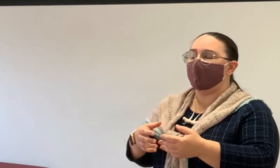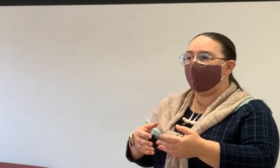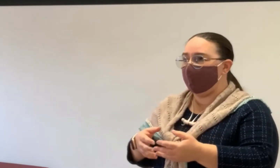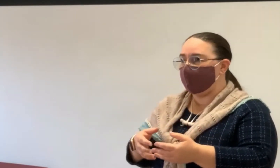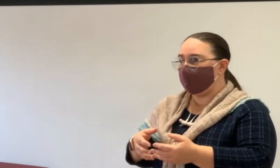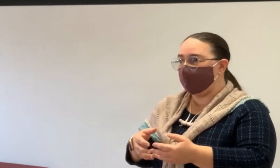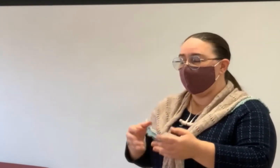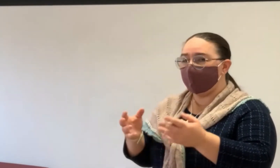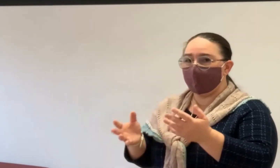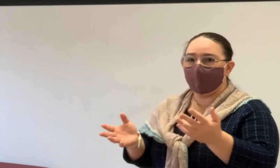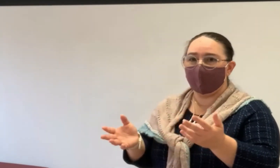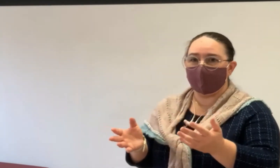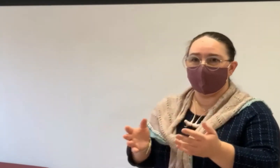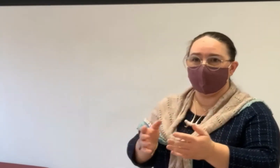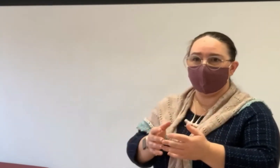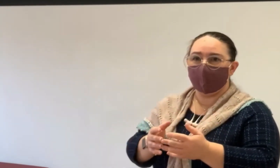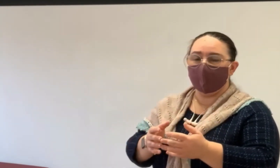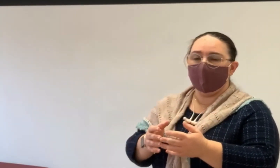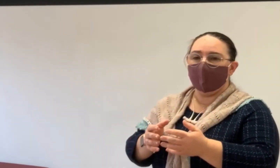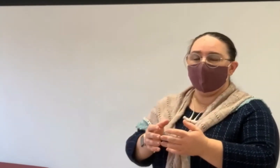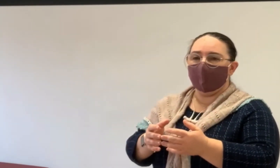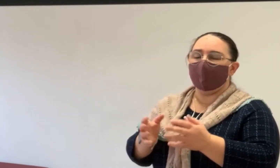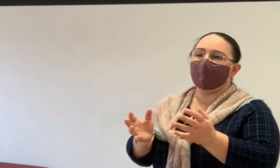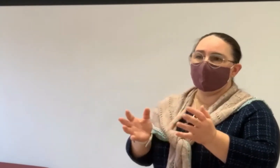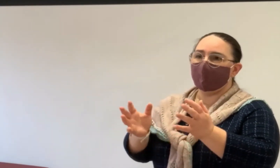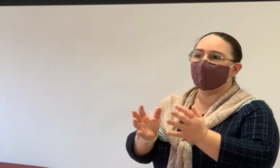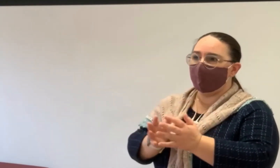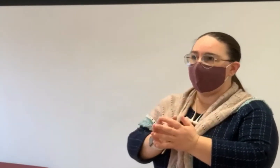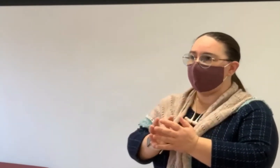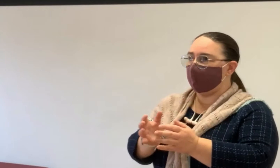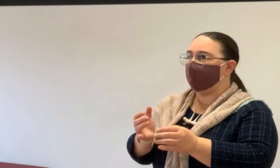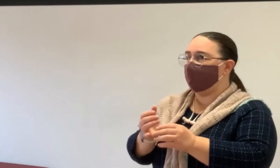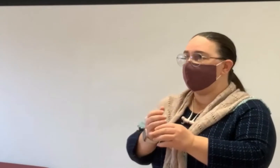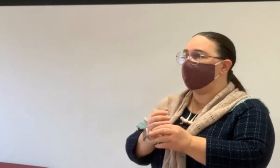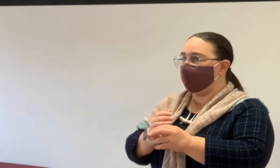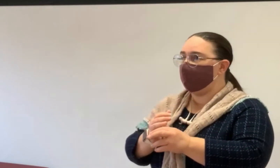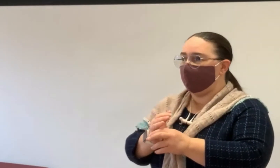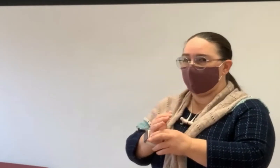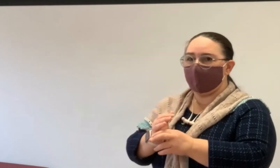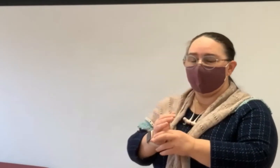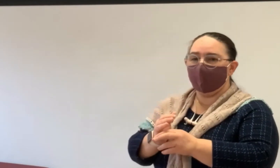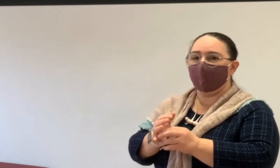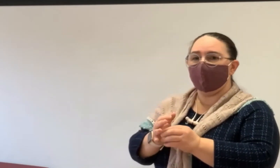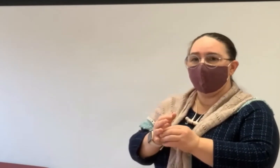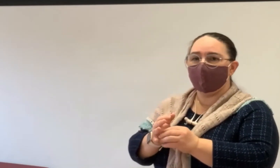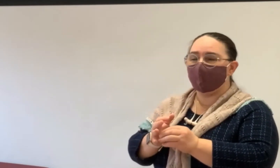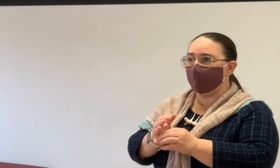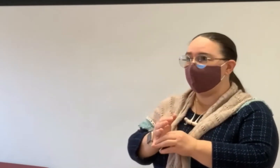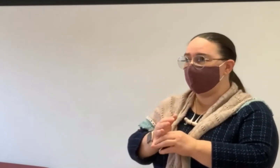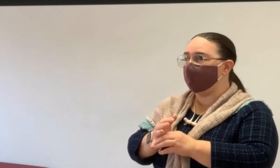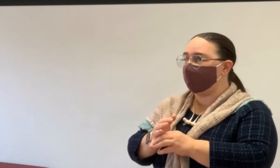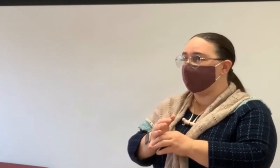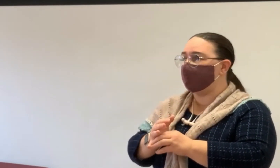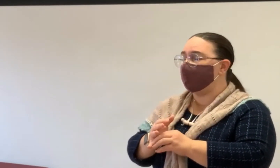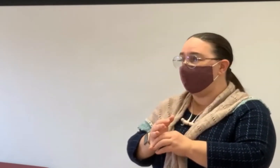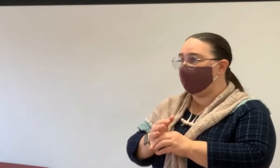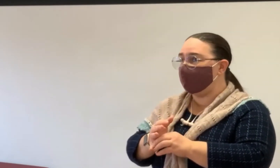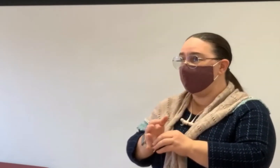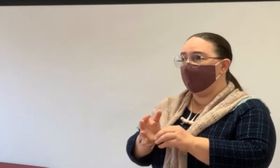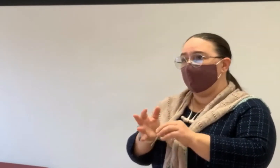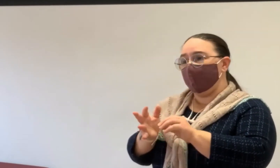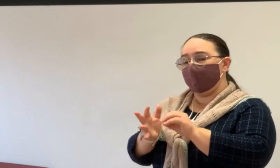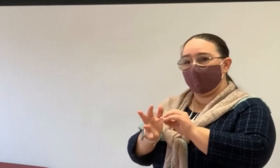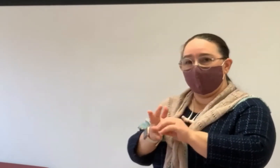mortgage ends, it ends two ways. Well, I guess it ends three ways. You can sell the property, but most reverse mortgages